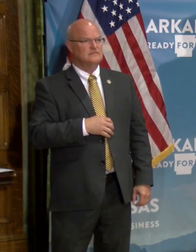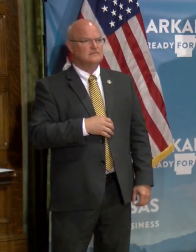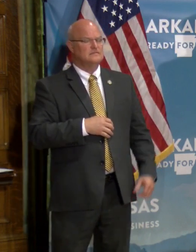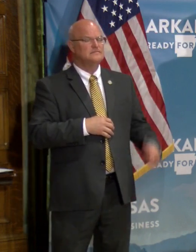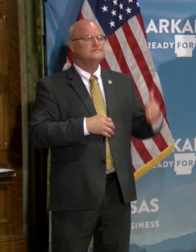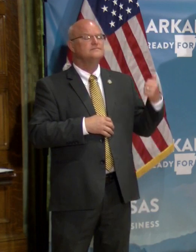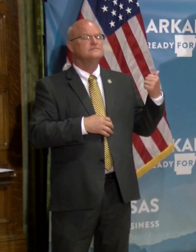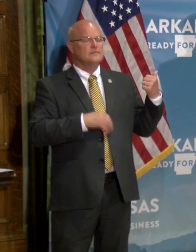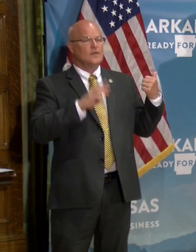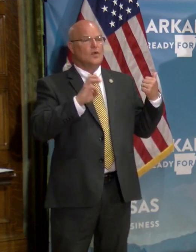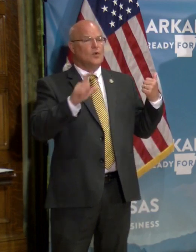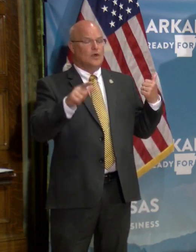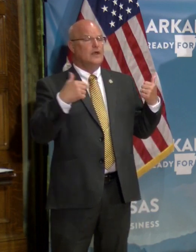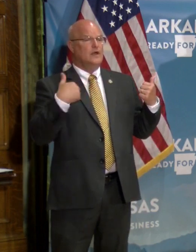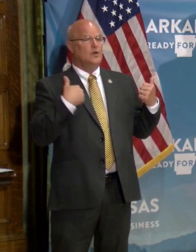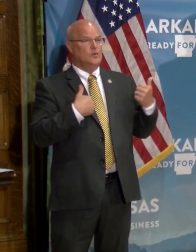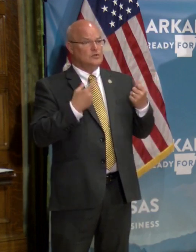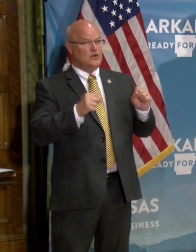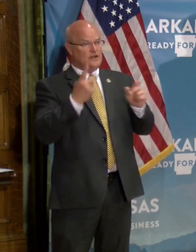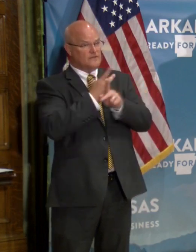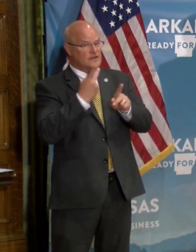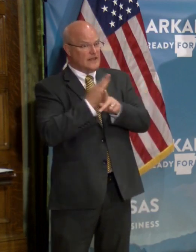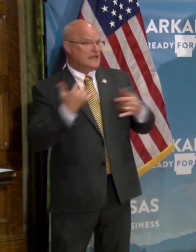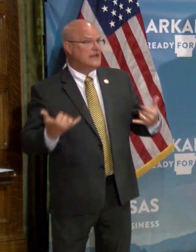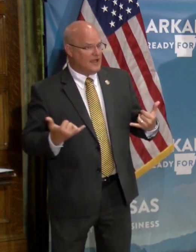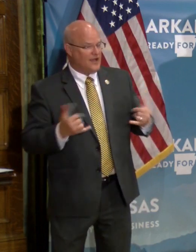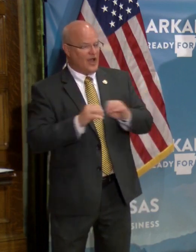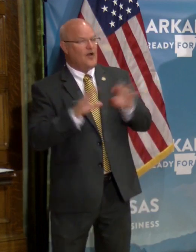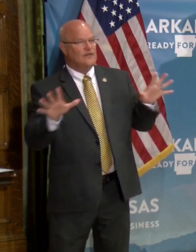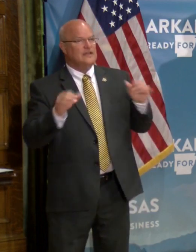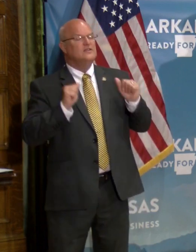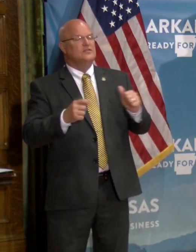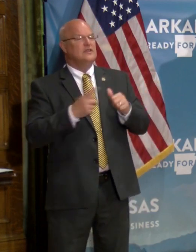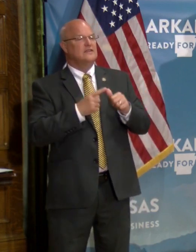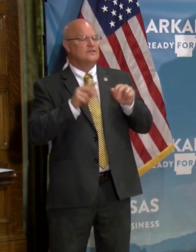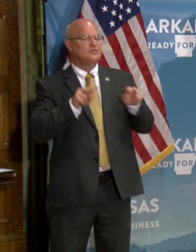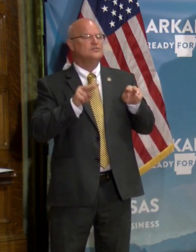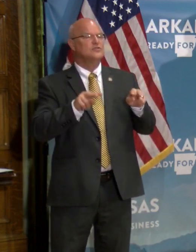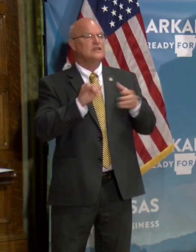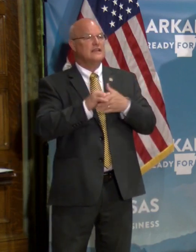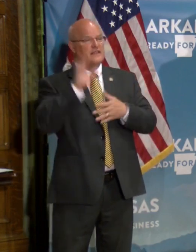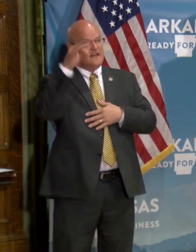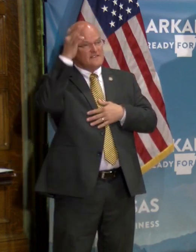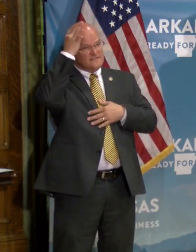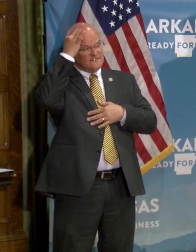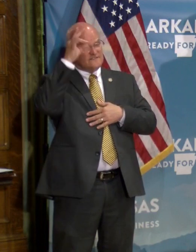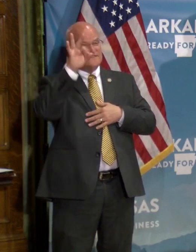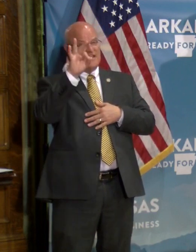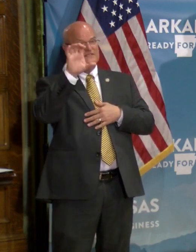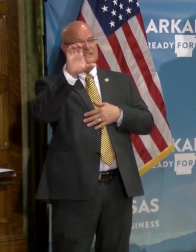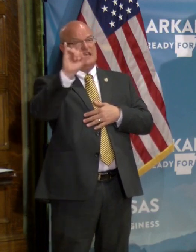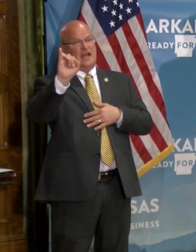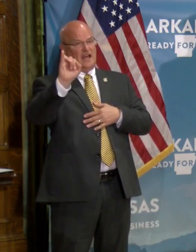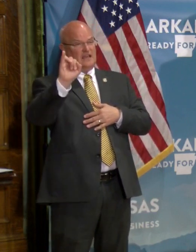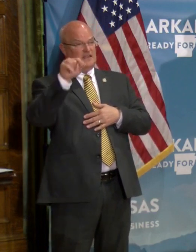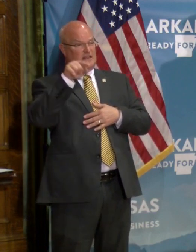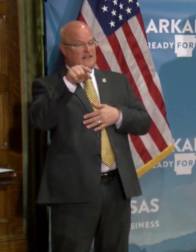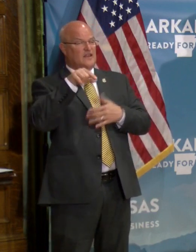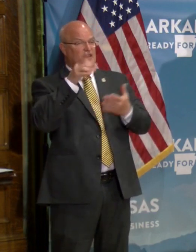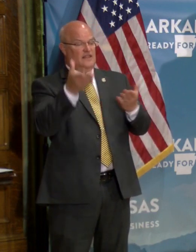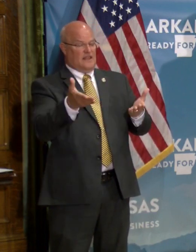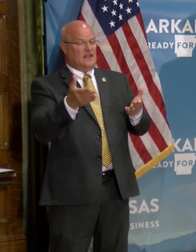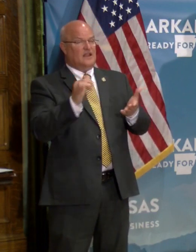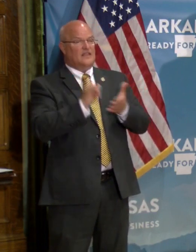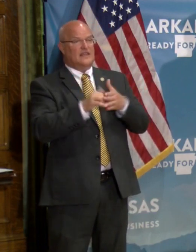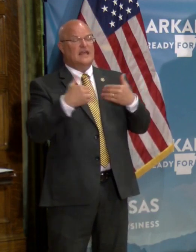Well, uh, we're trying to figure that out. Obviously, you can first look at the Federal Correctional Institute that's